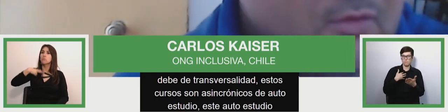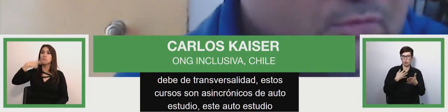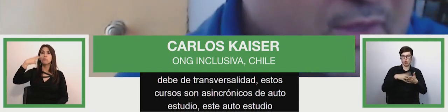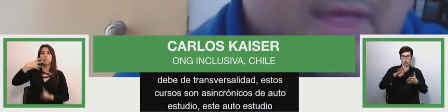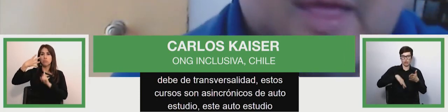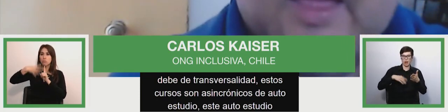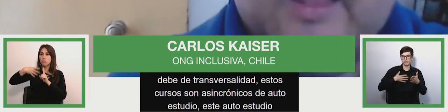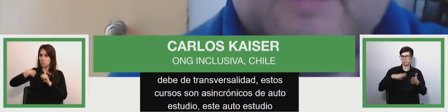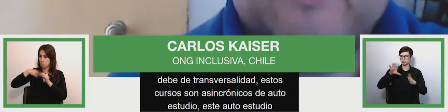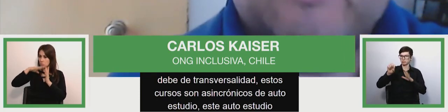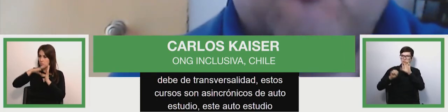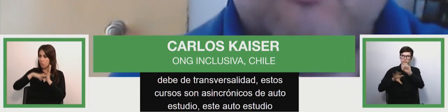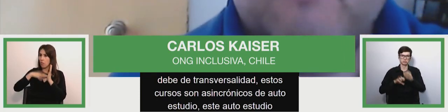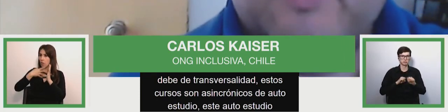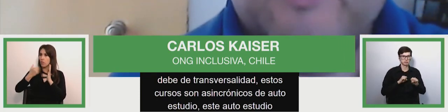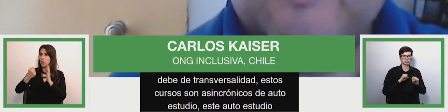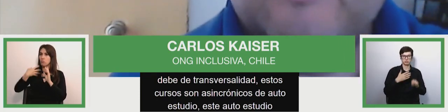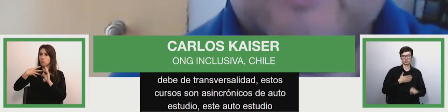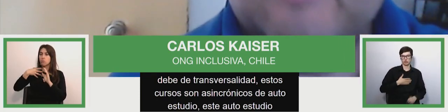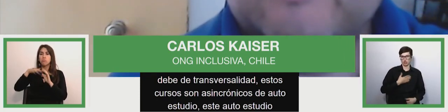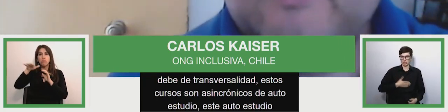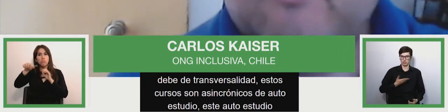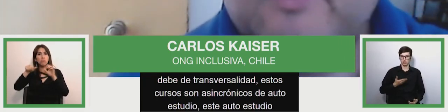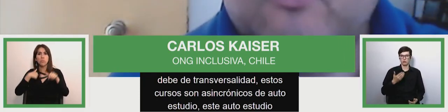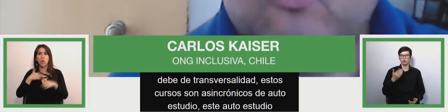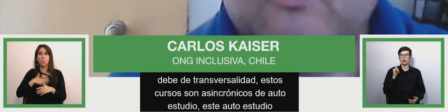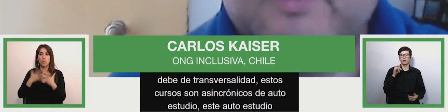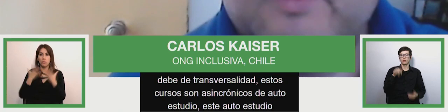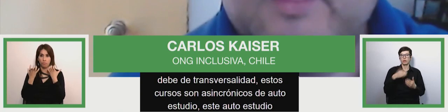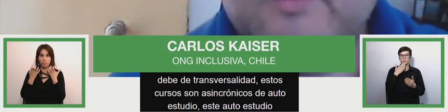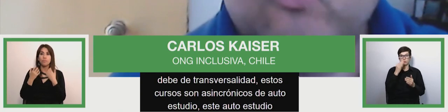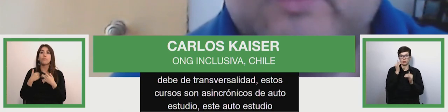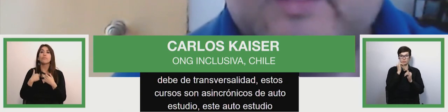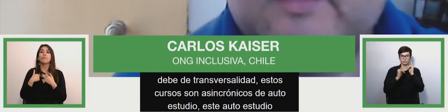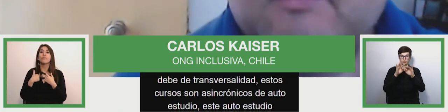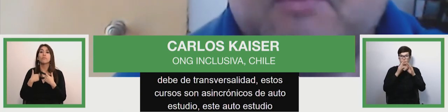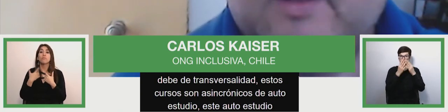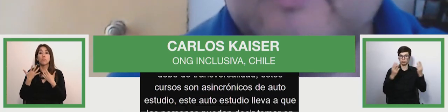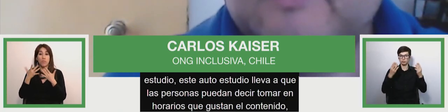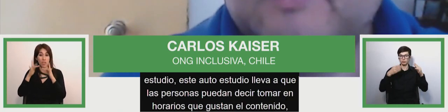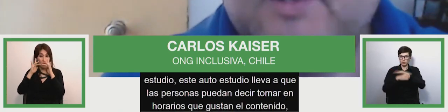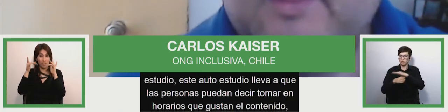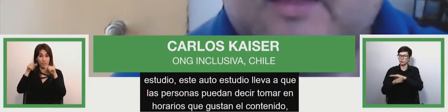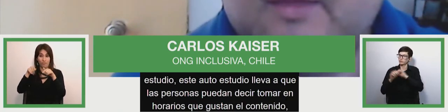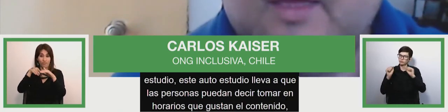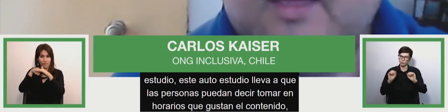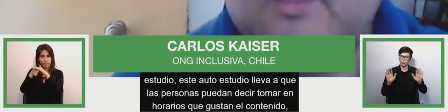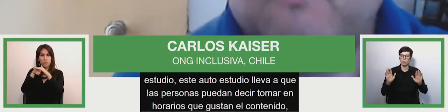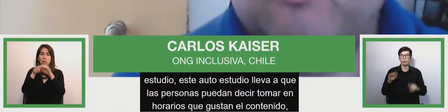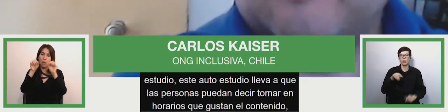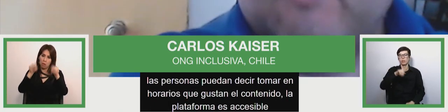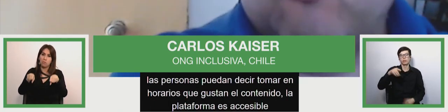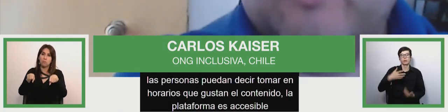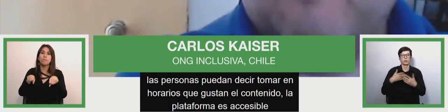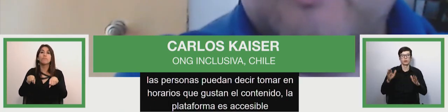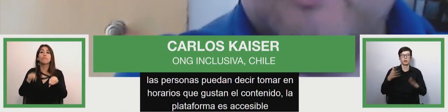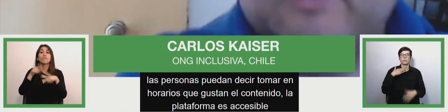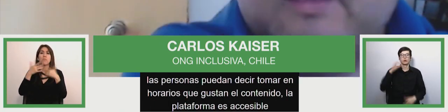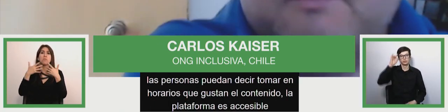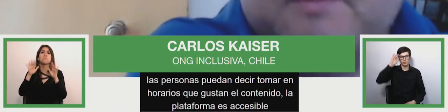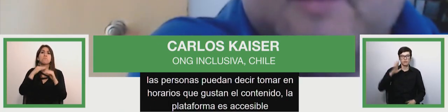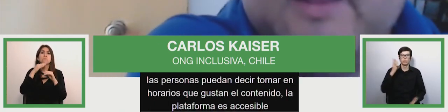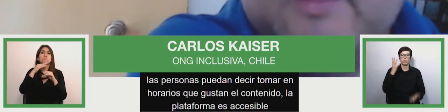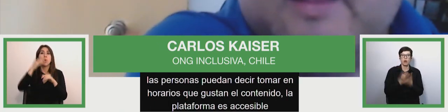model which are asynchronic self-study which makes the students ask